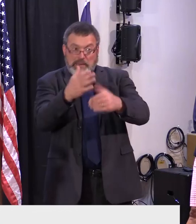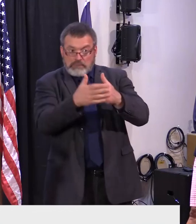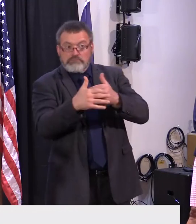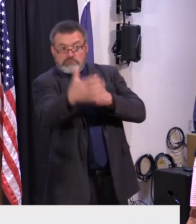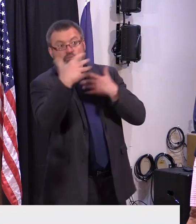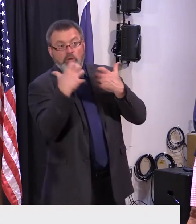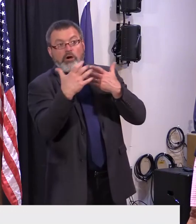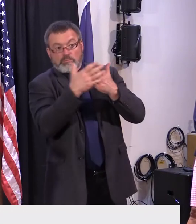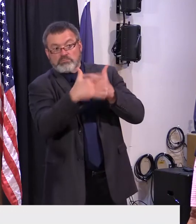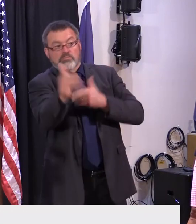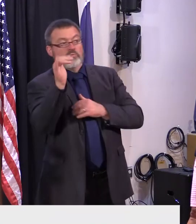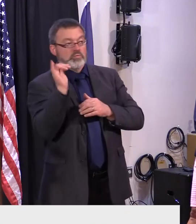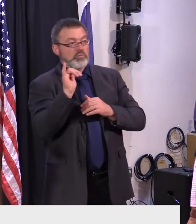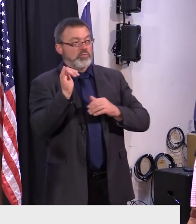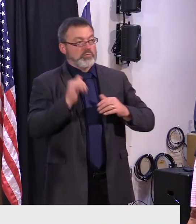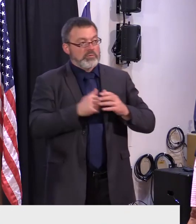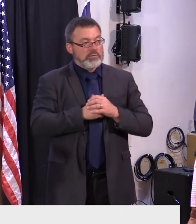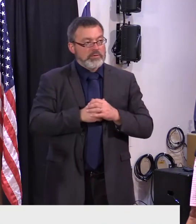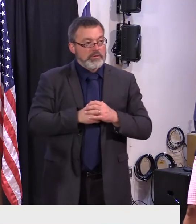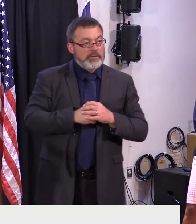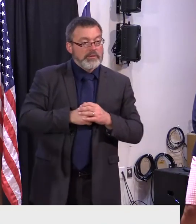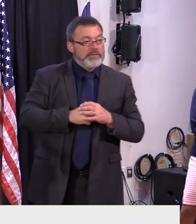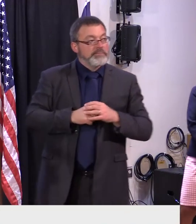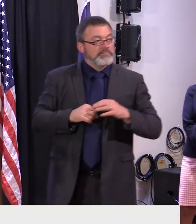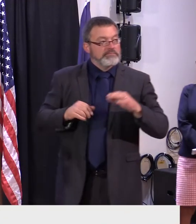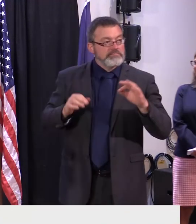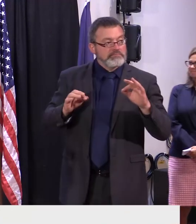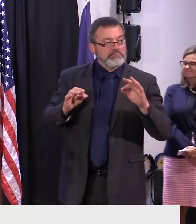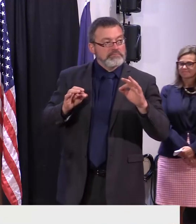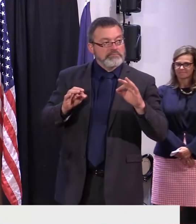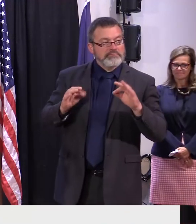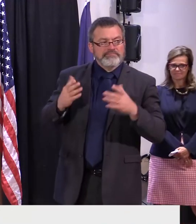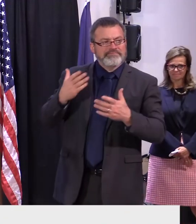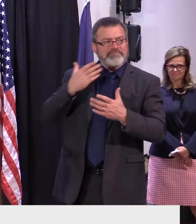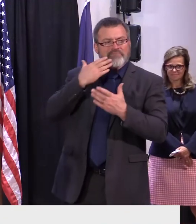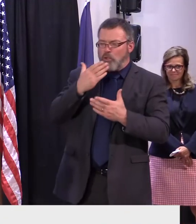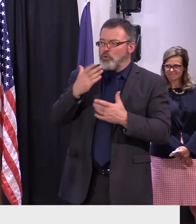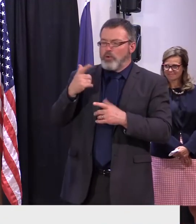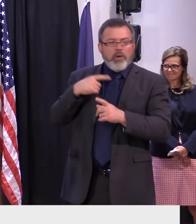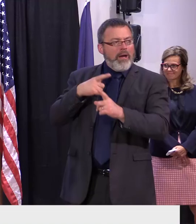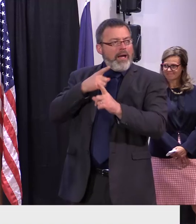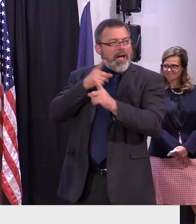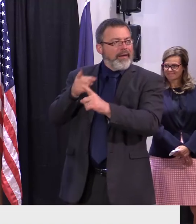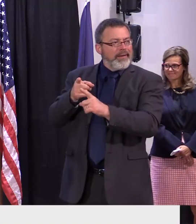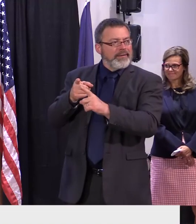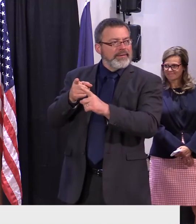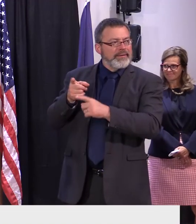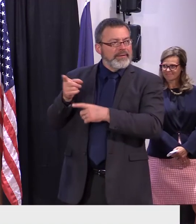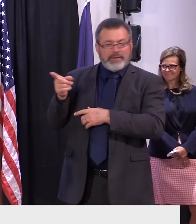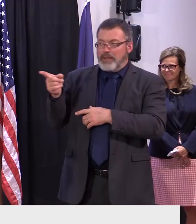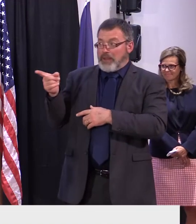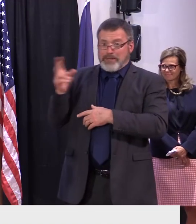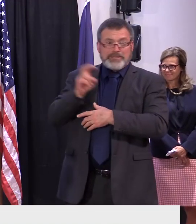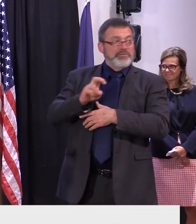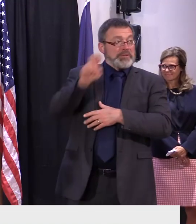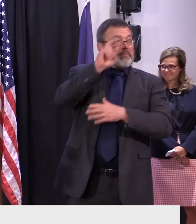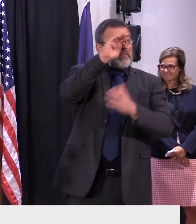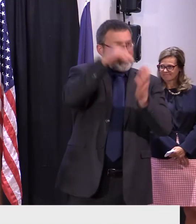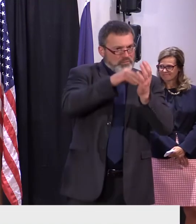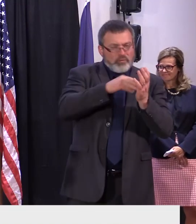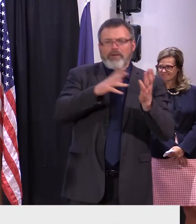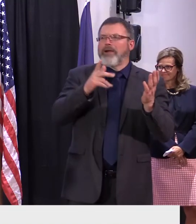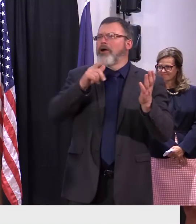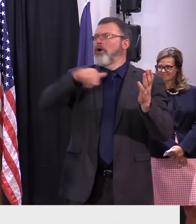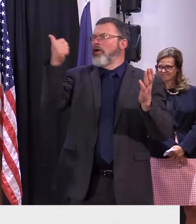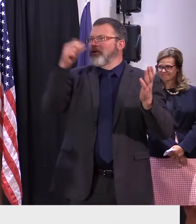and not to make sure you pick up the focus of the uh the conference but what's the longest trip you've taken so far in that uh we did go